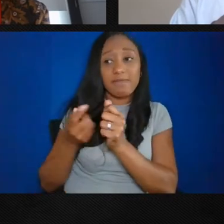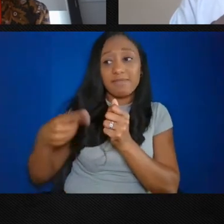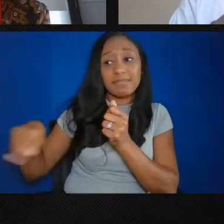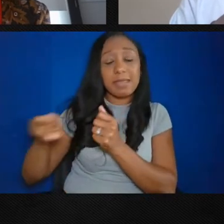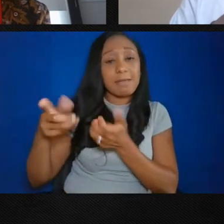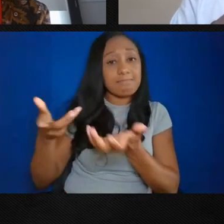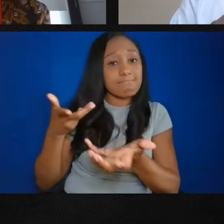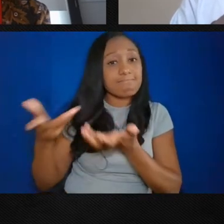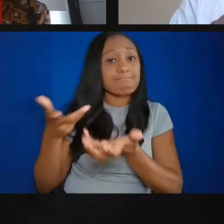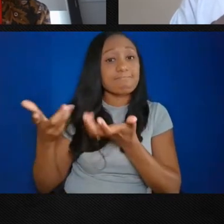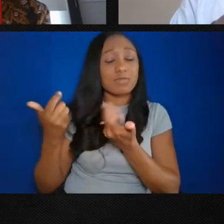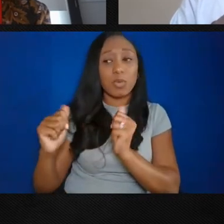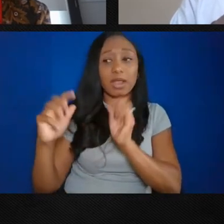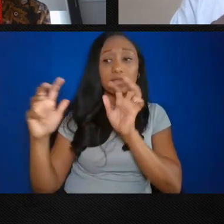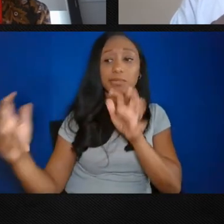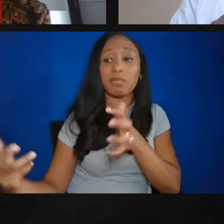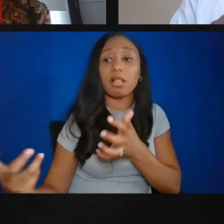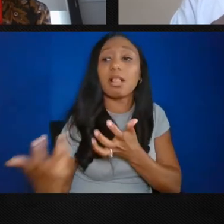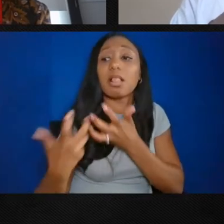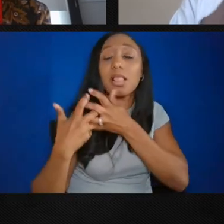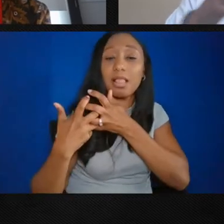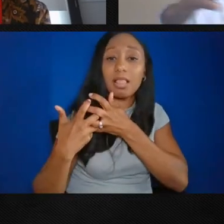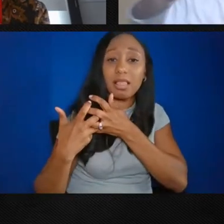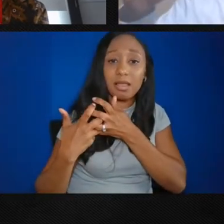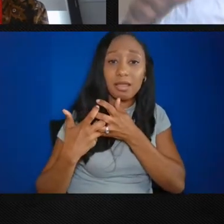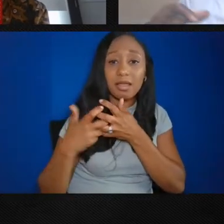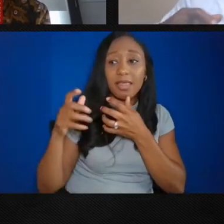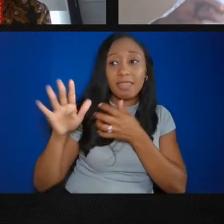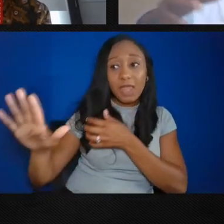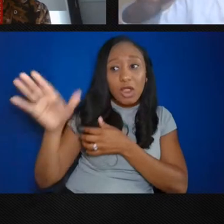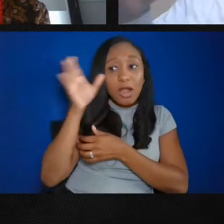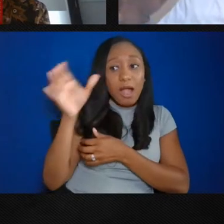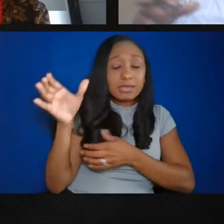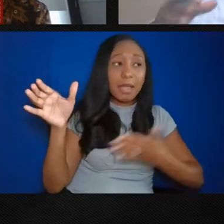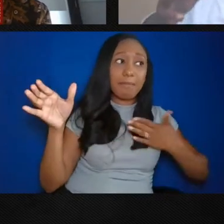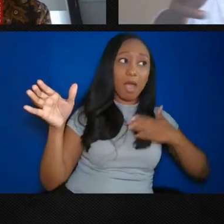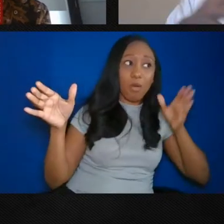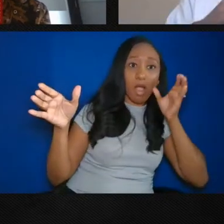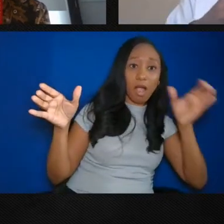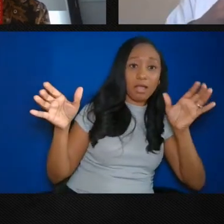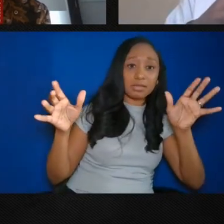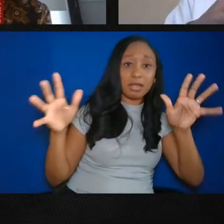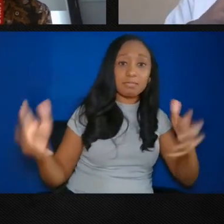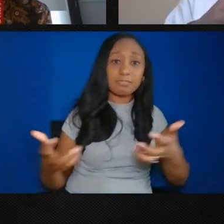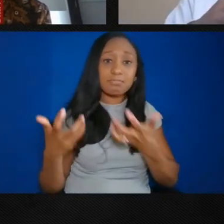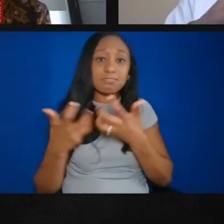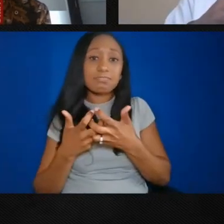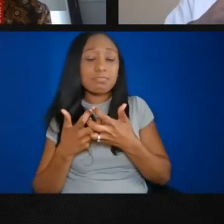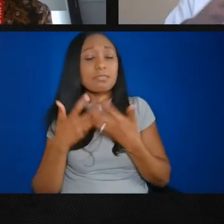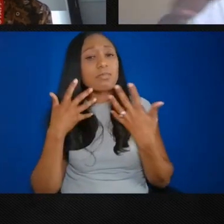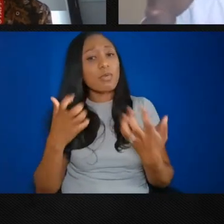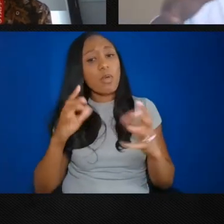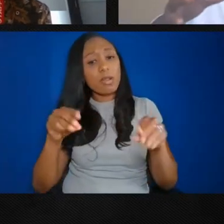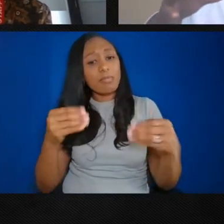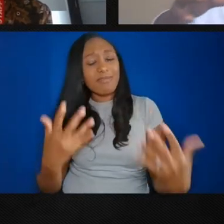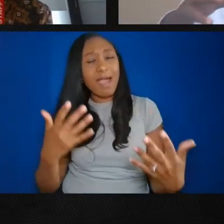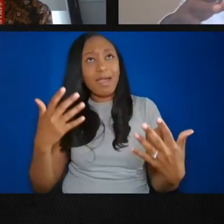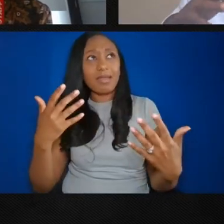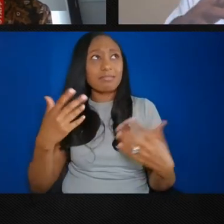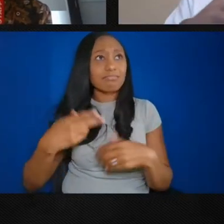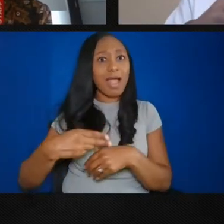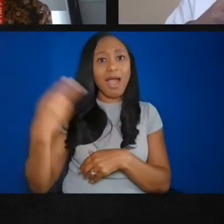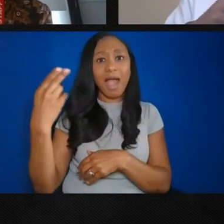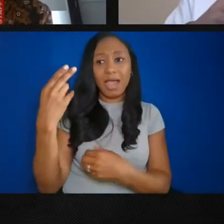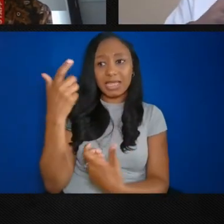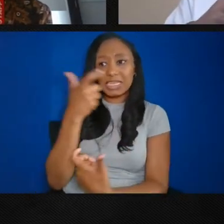concepts together as high interest. And again, we're looking for other people that may have an interest in that